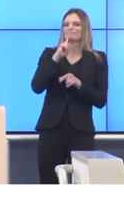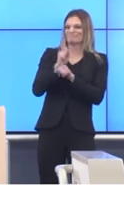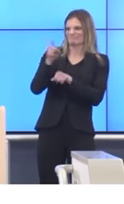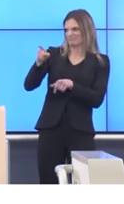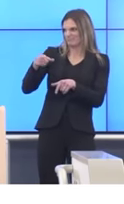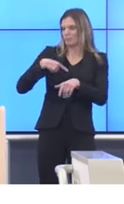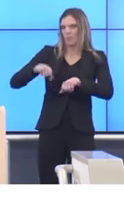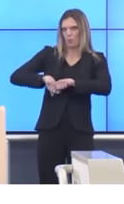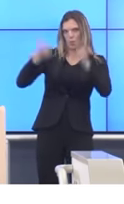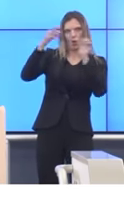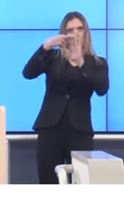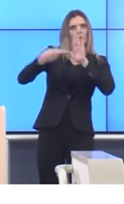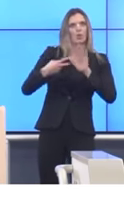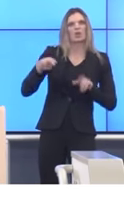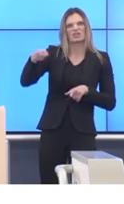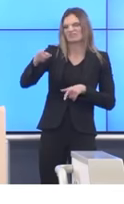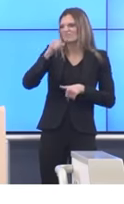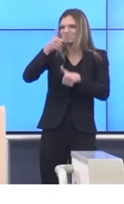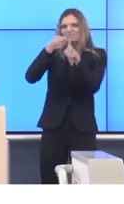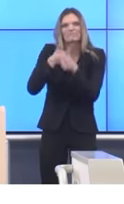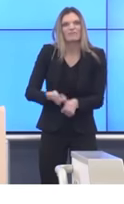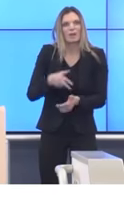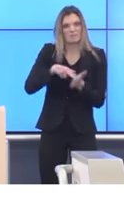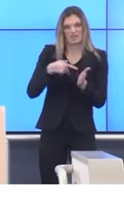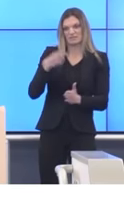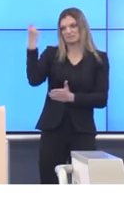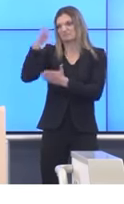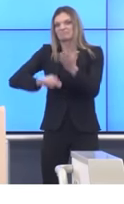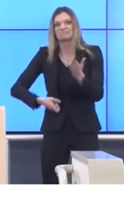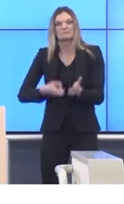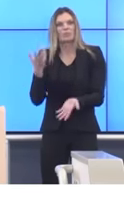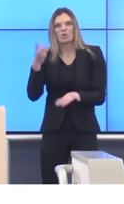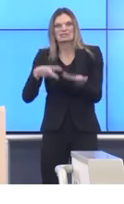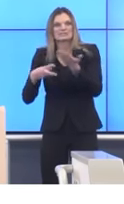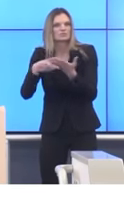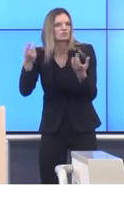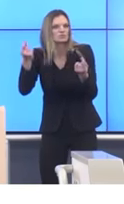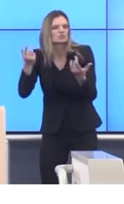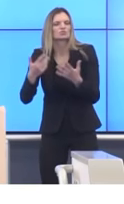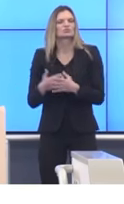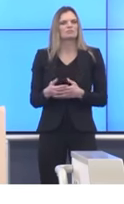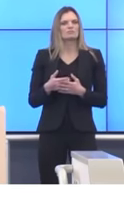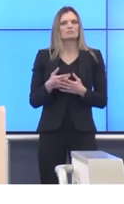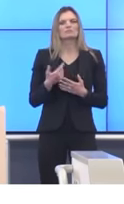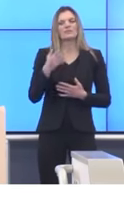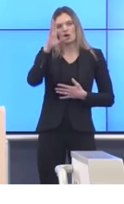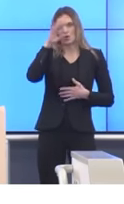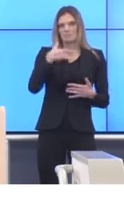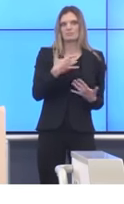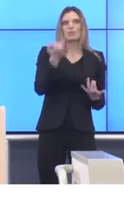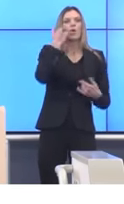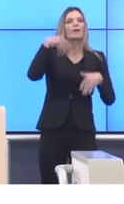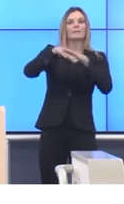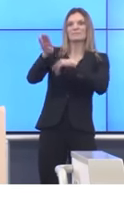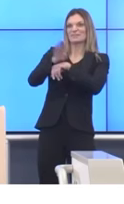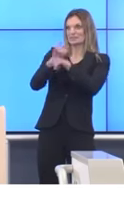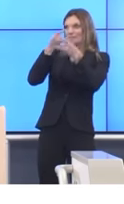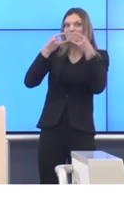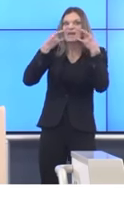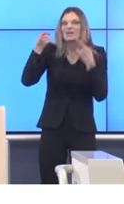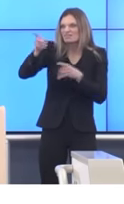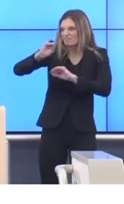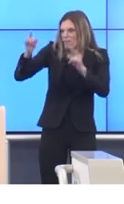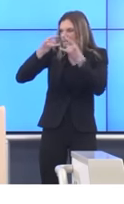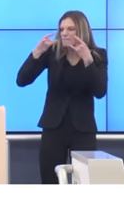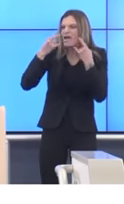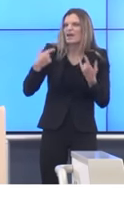asks. But here's the thing. When people ask me, what do I do if I go into a business and they're not enforcing the mask mandate, I tell them walk out of the